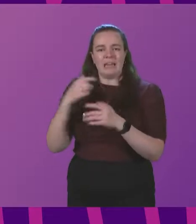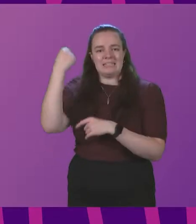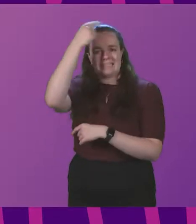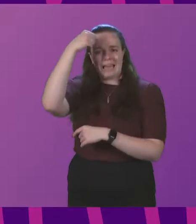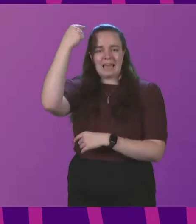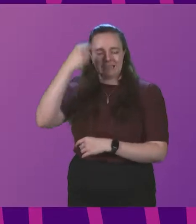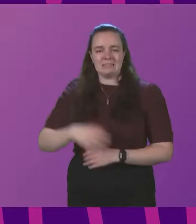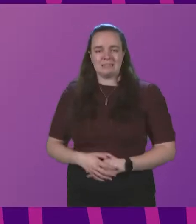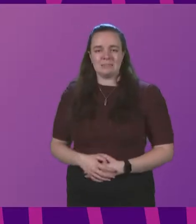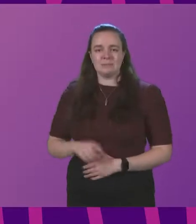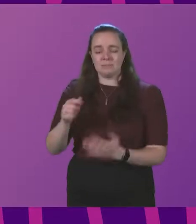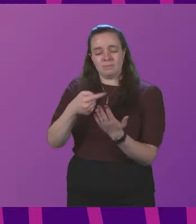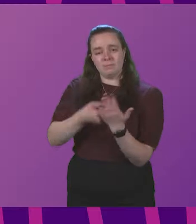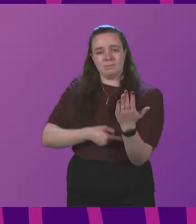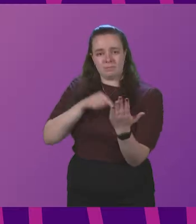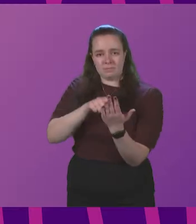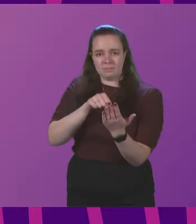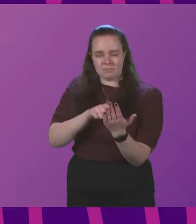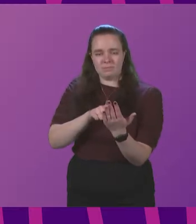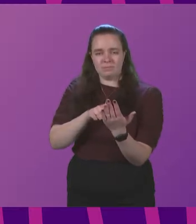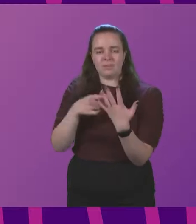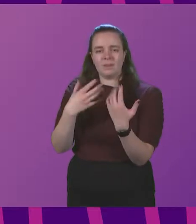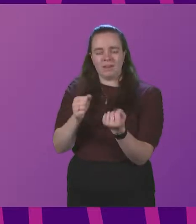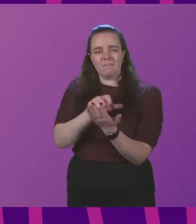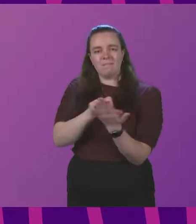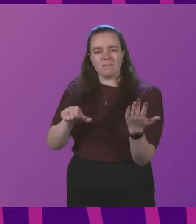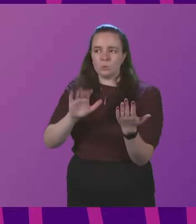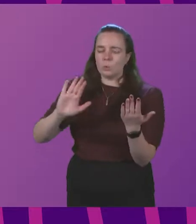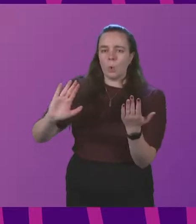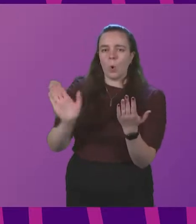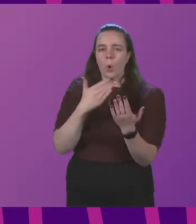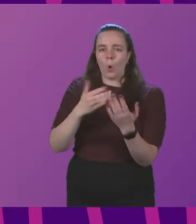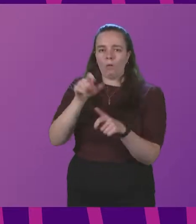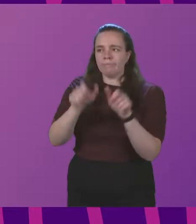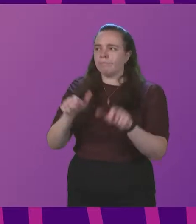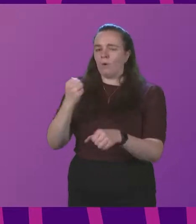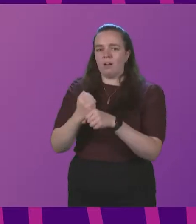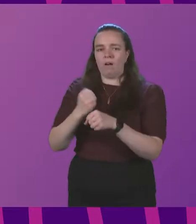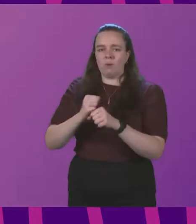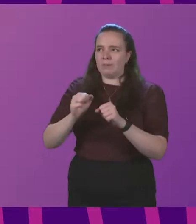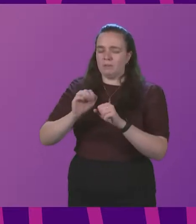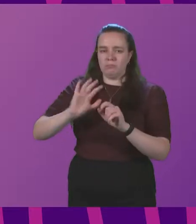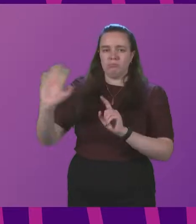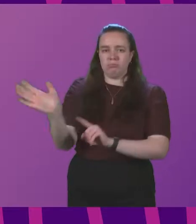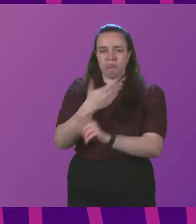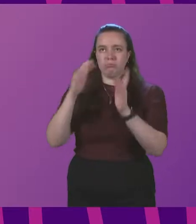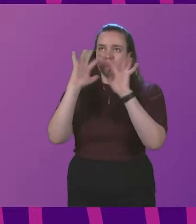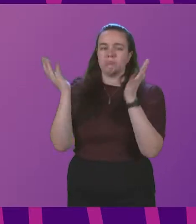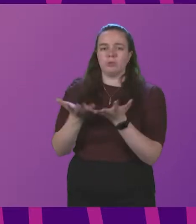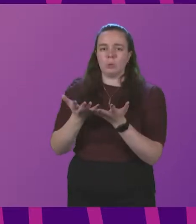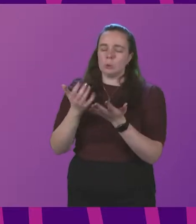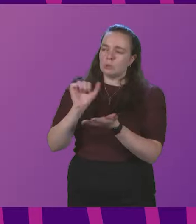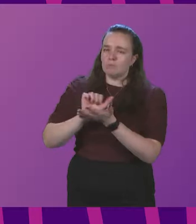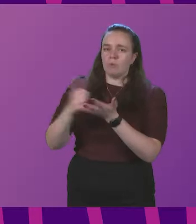Contained in that proclamation is a call to all officers of government everywhere to promote those measures